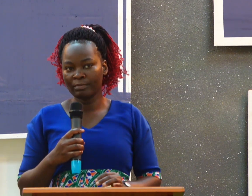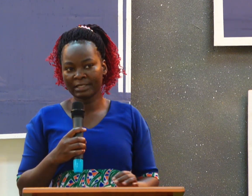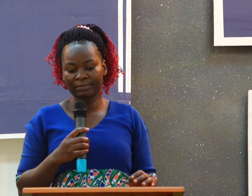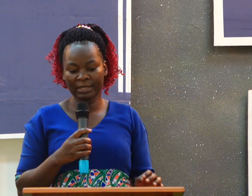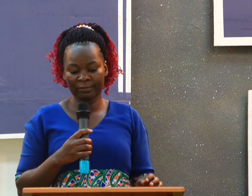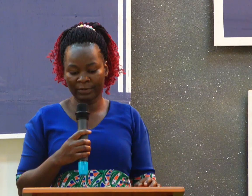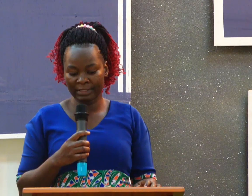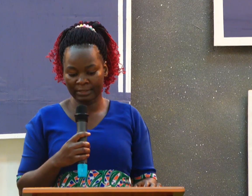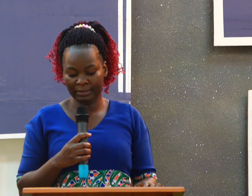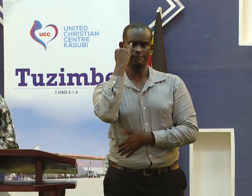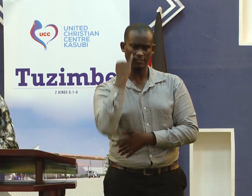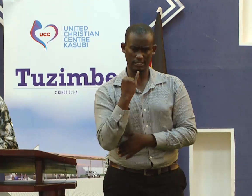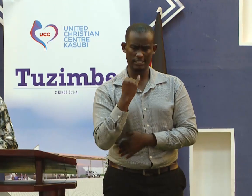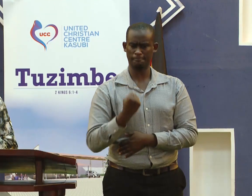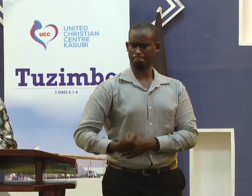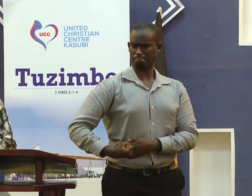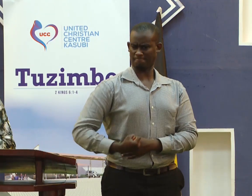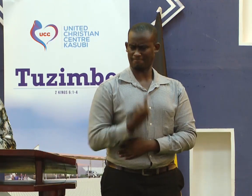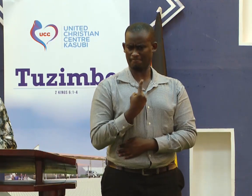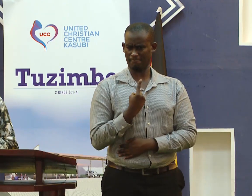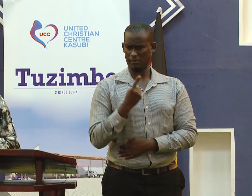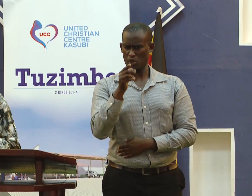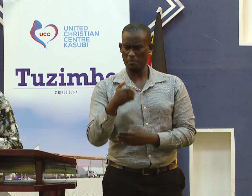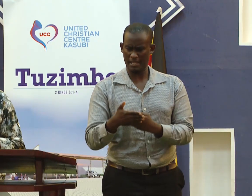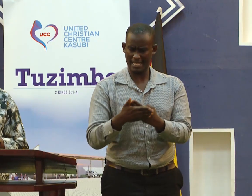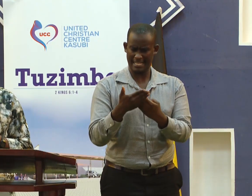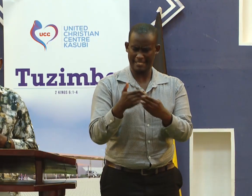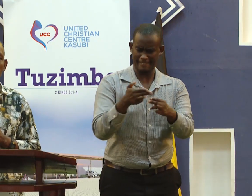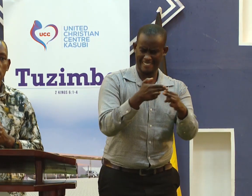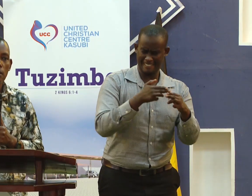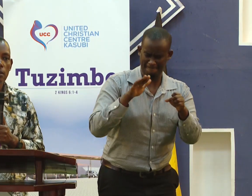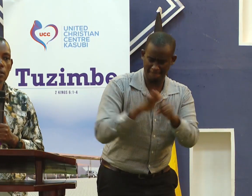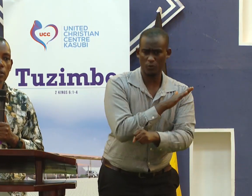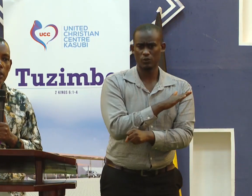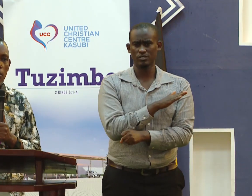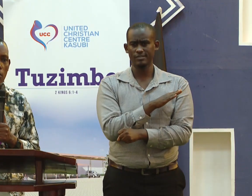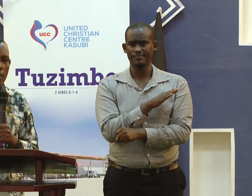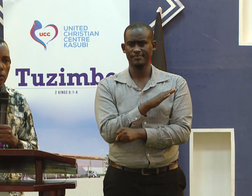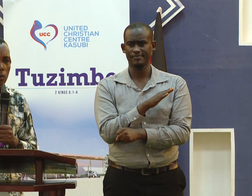You must be emphatic. You must be careful.